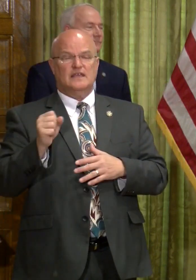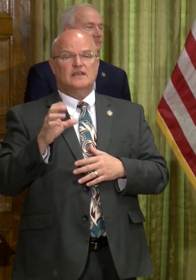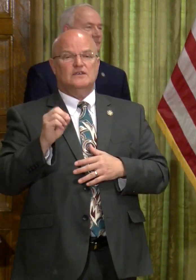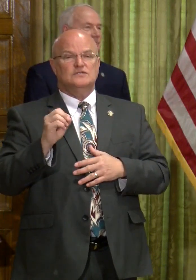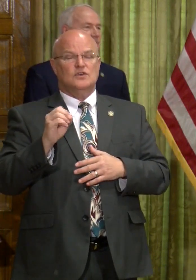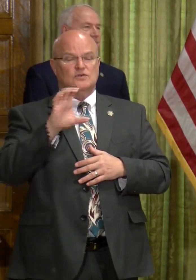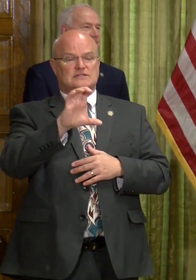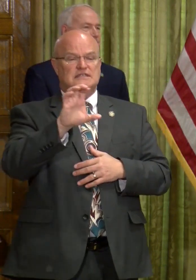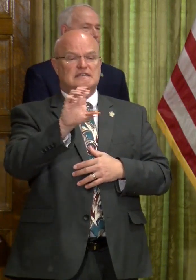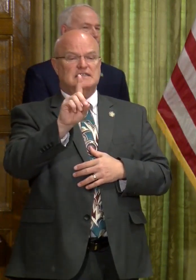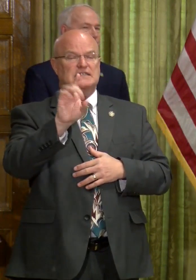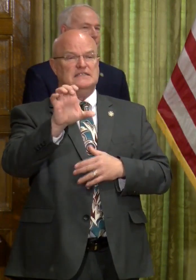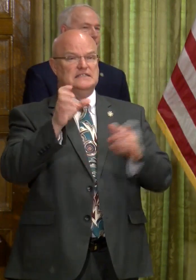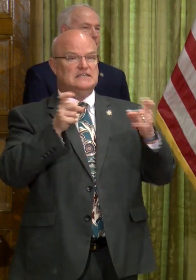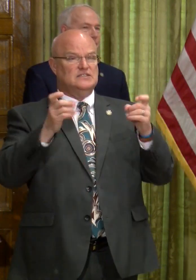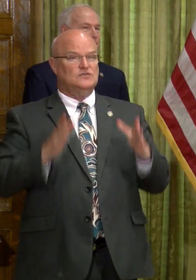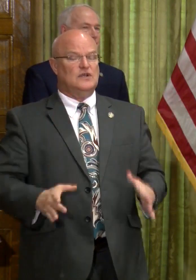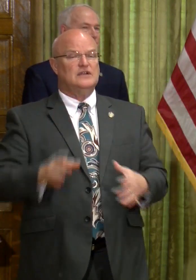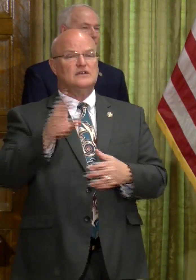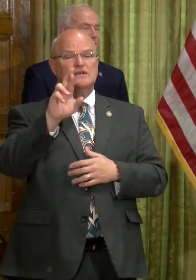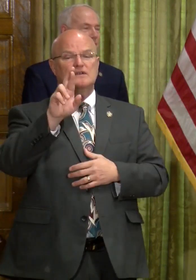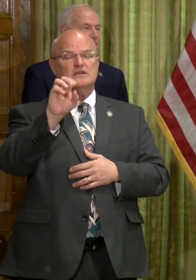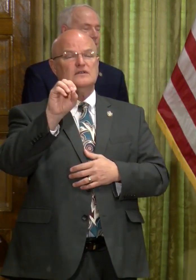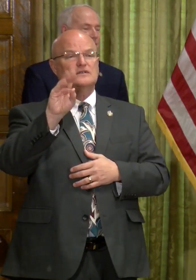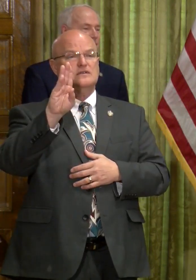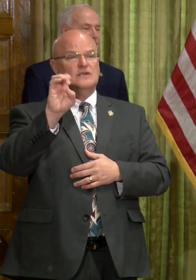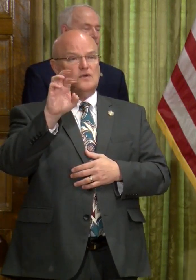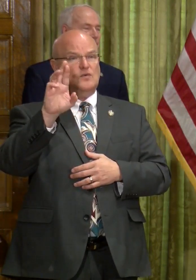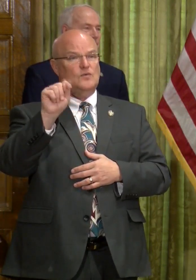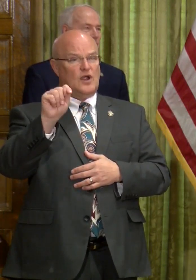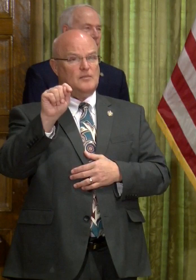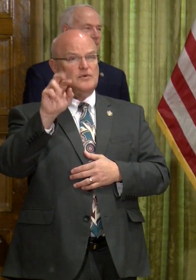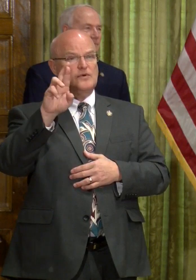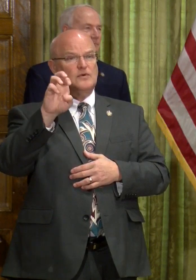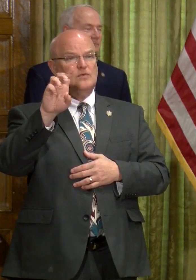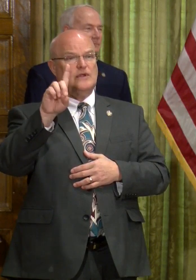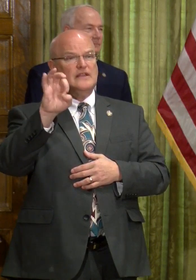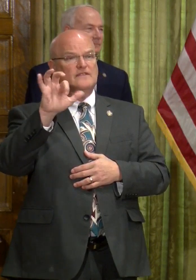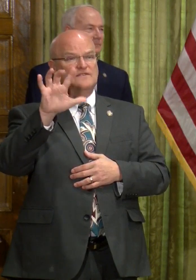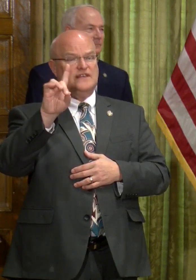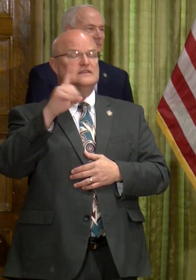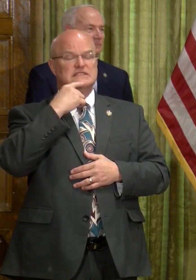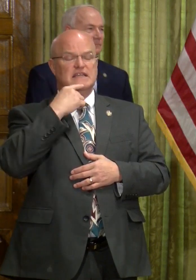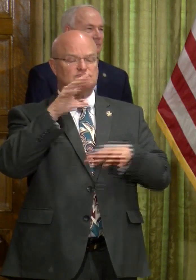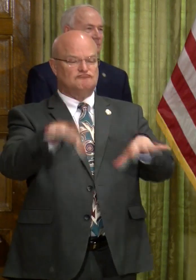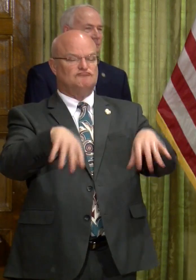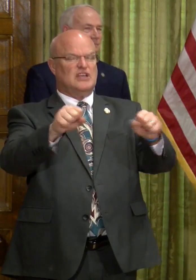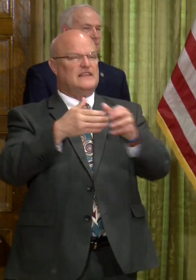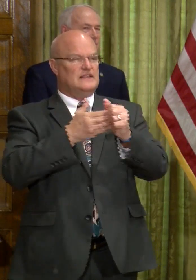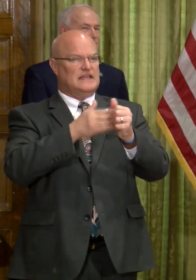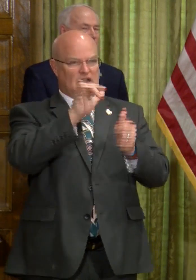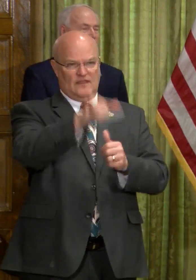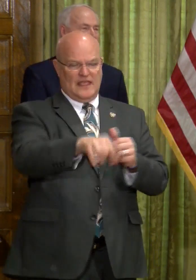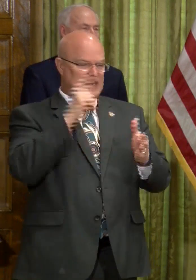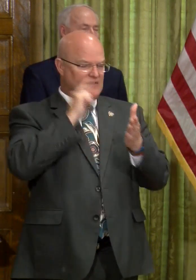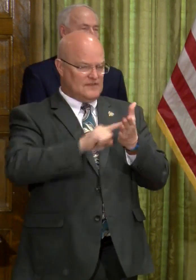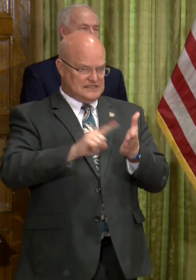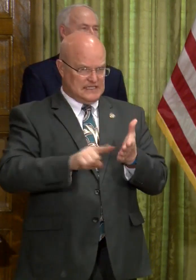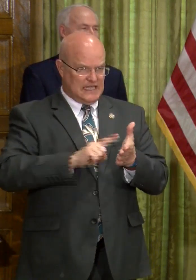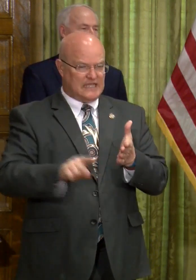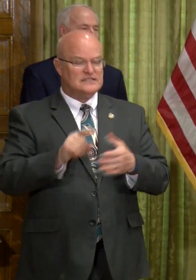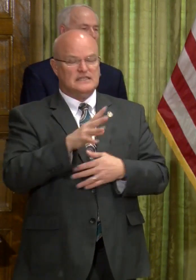The CDC director, Robert Redfield, has indicated that CDC will be taking the lead on that investigation, and